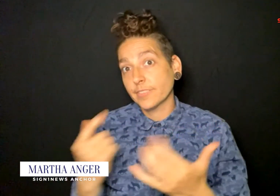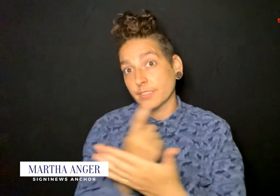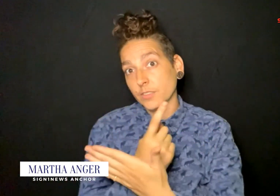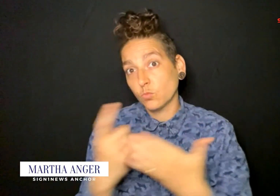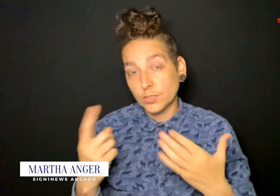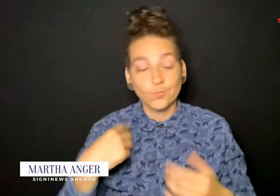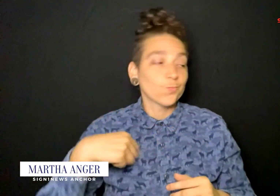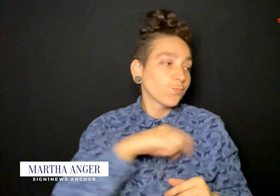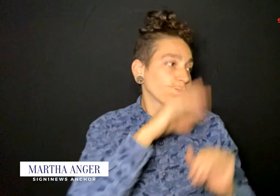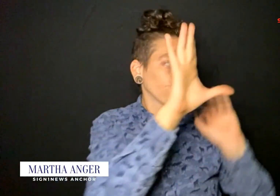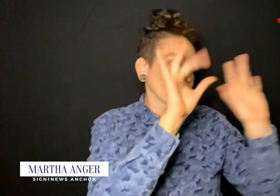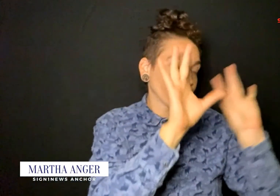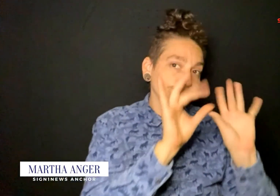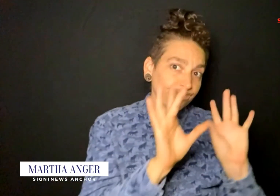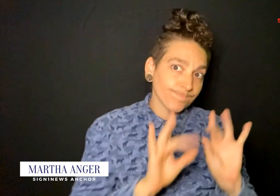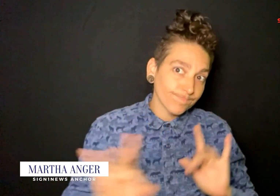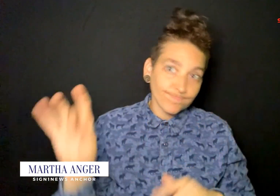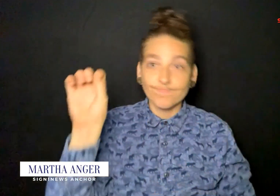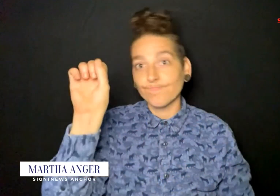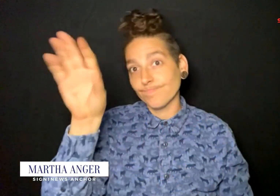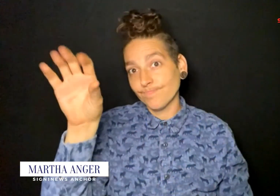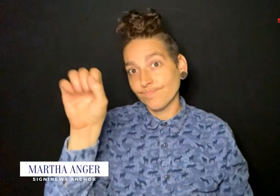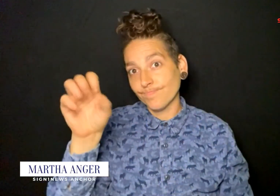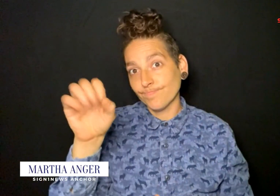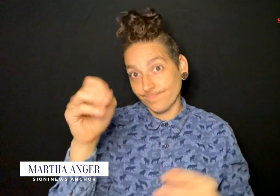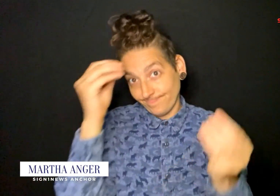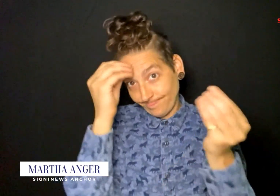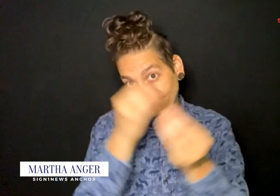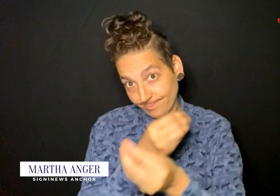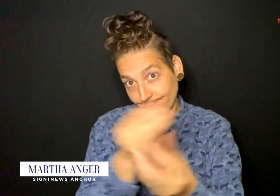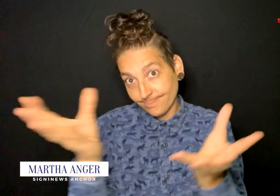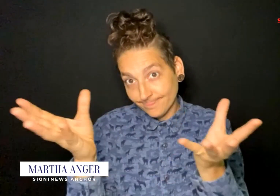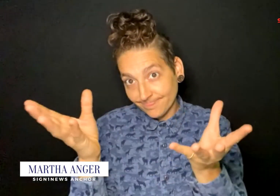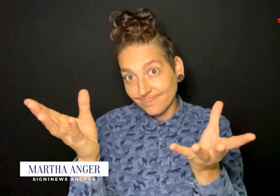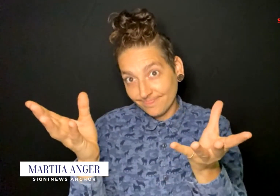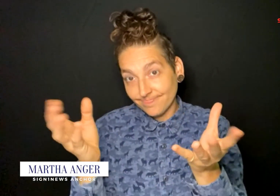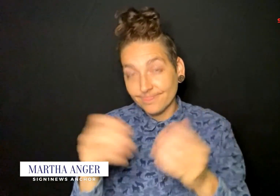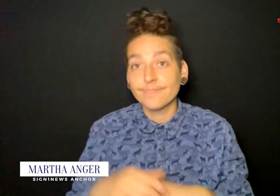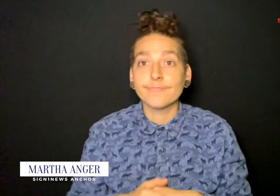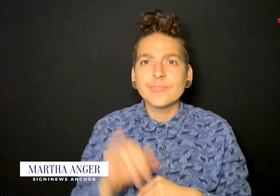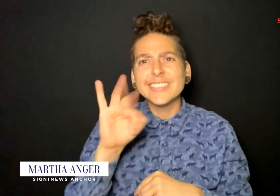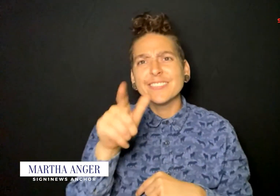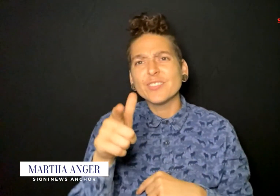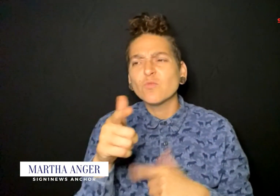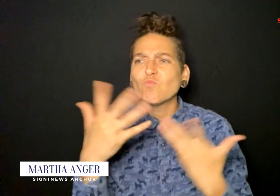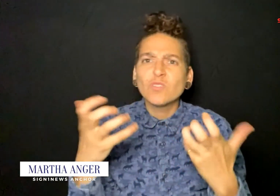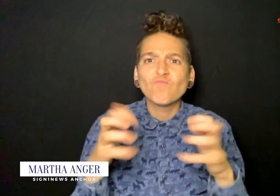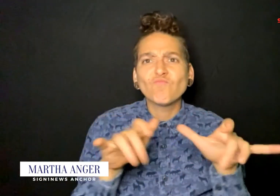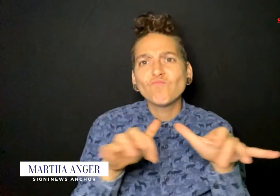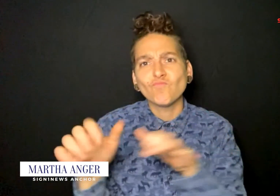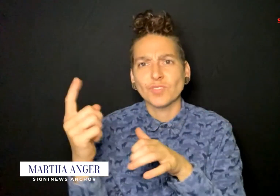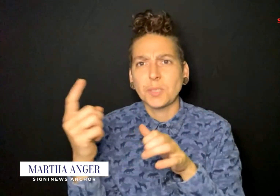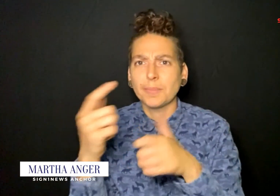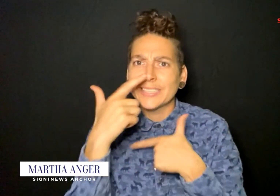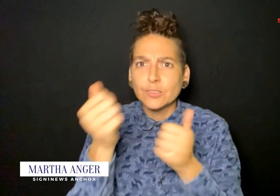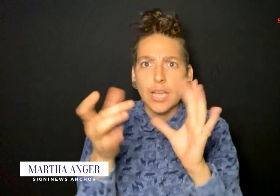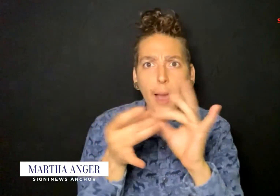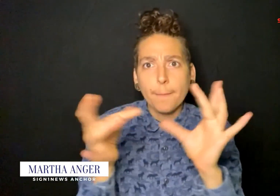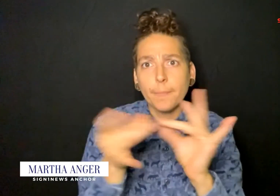making headlines today if you post an interesting comment